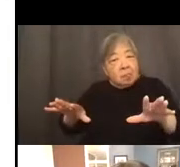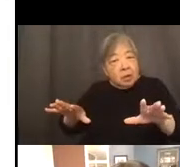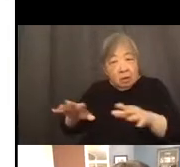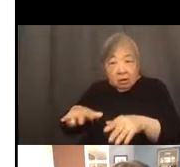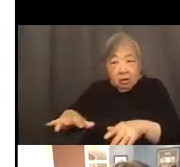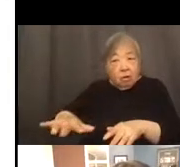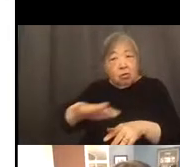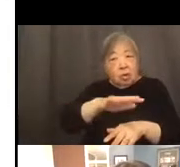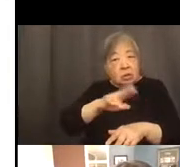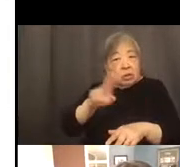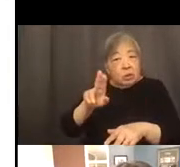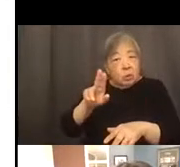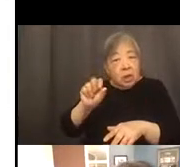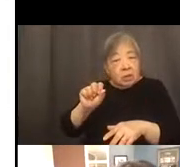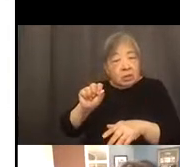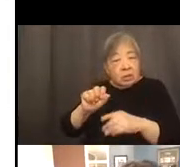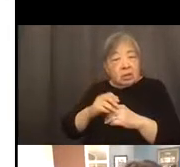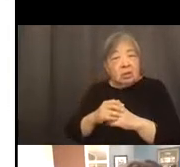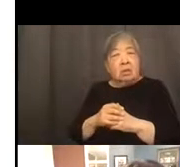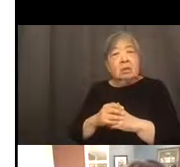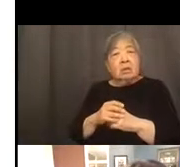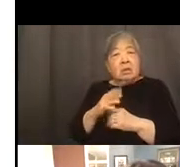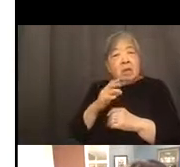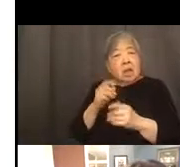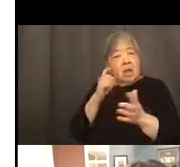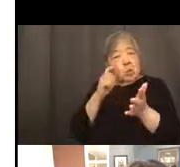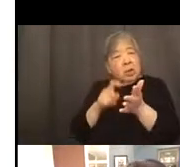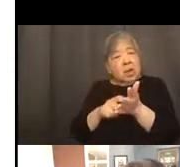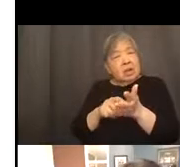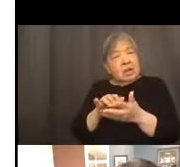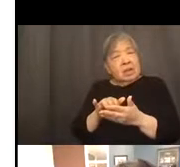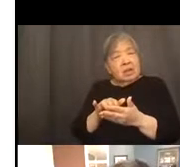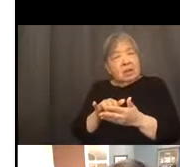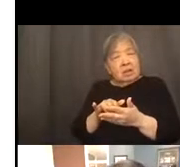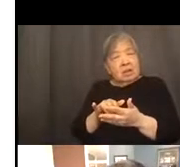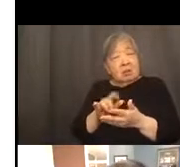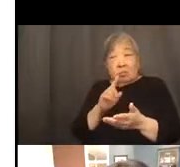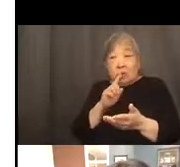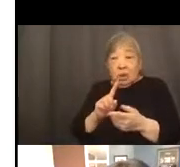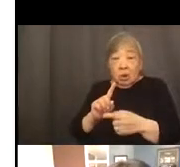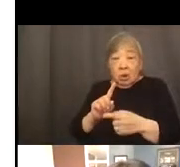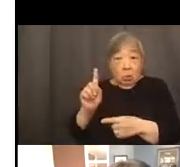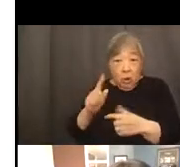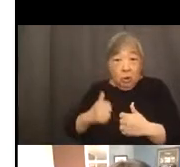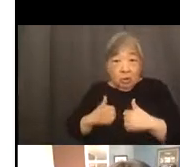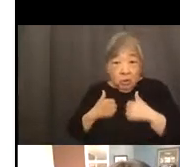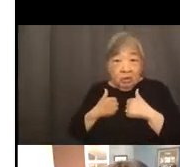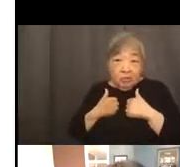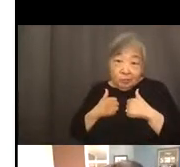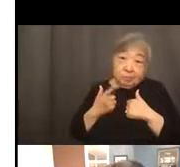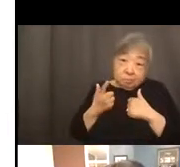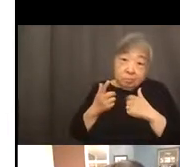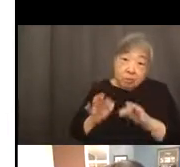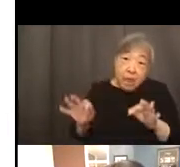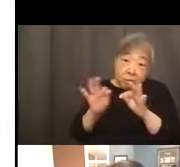And recognizing that really where you live matters. And